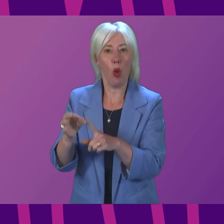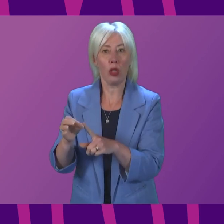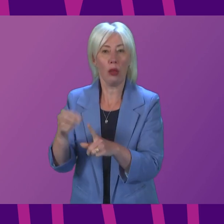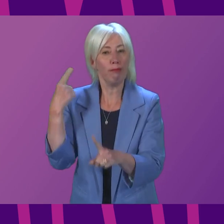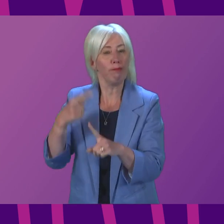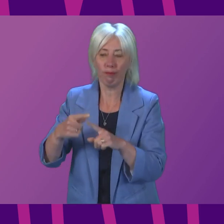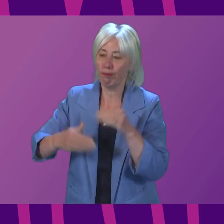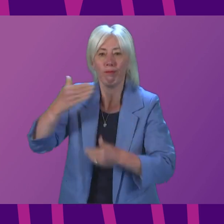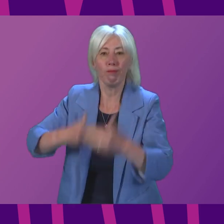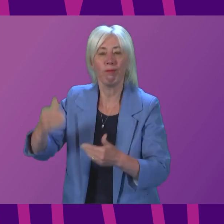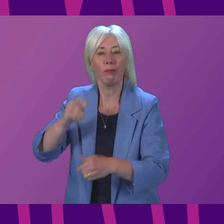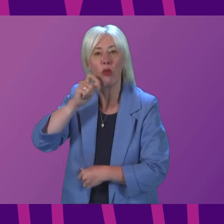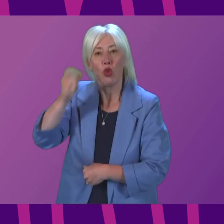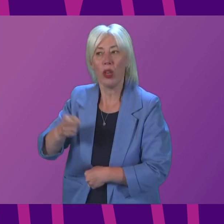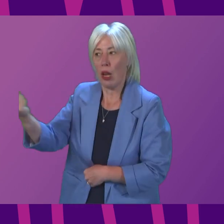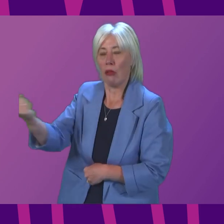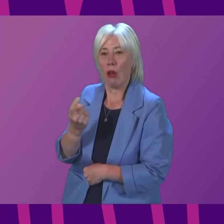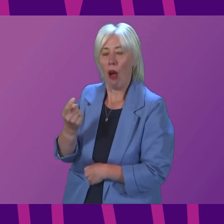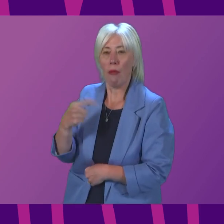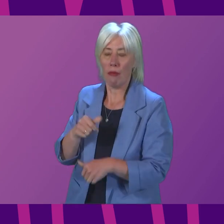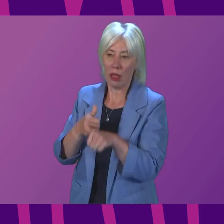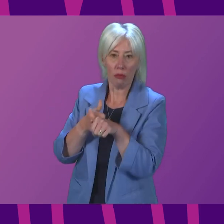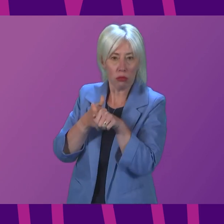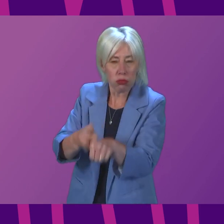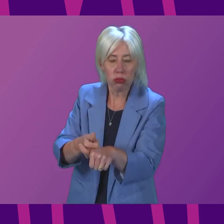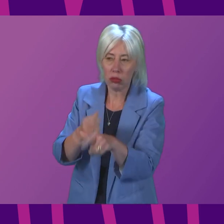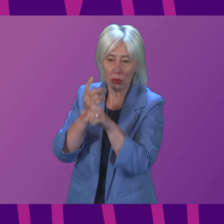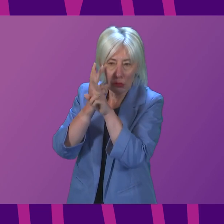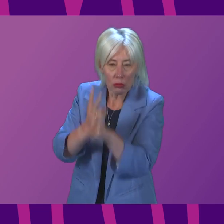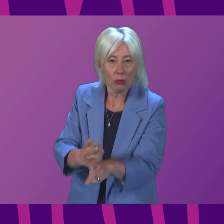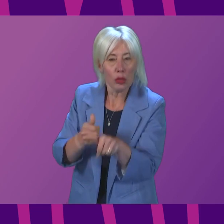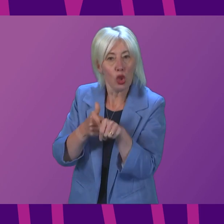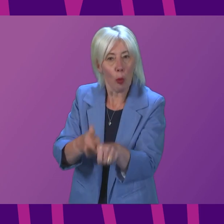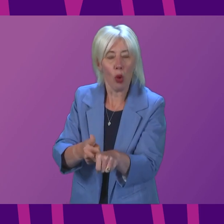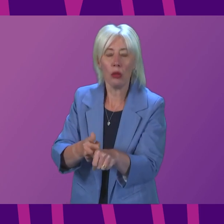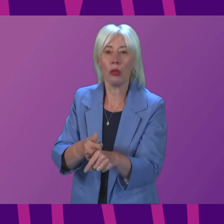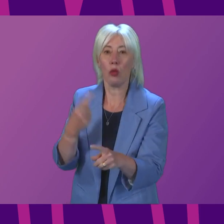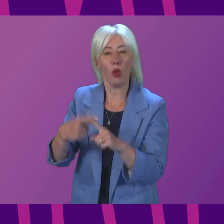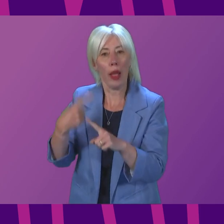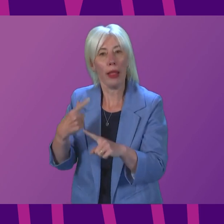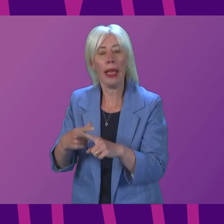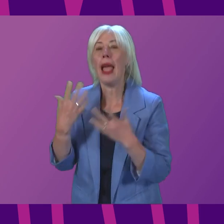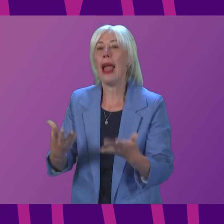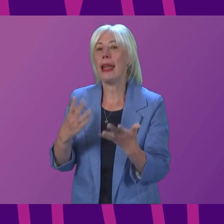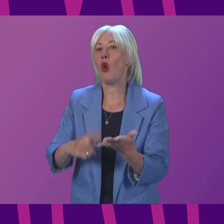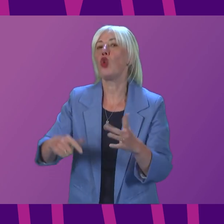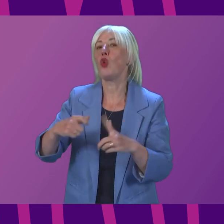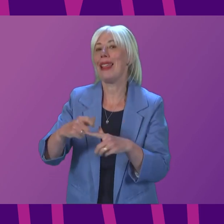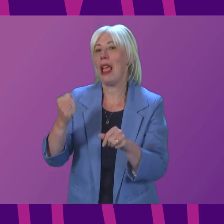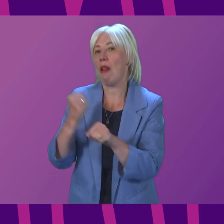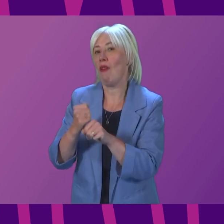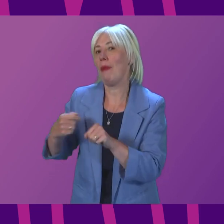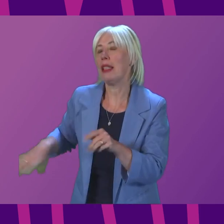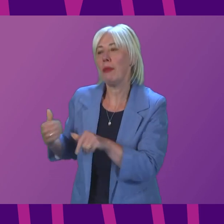to get here and be safeguarded and supported more quickly. I'm therefore pleased to advise that the UK Government has now indicated support